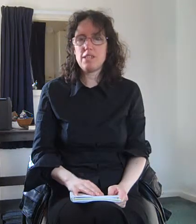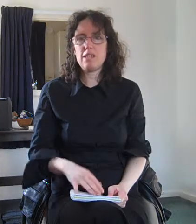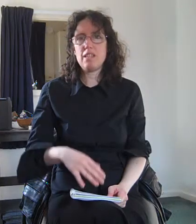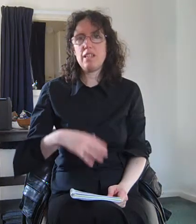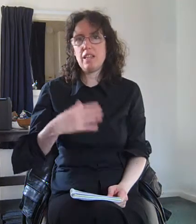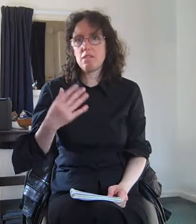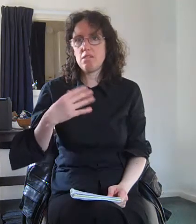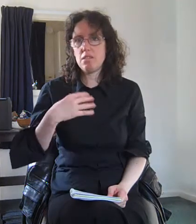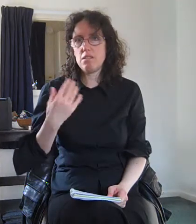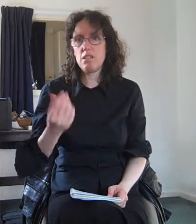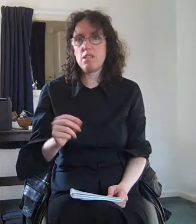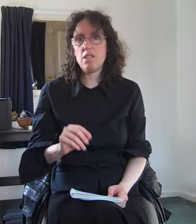and in adulthood